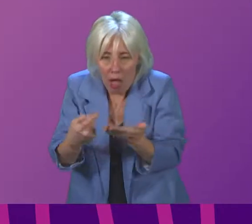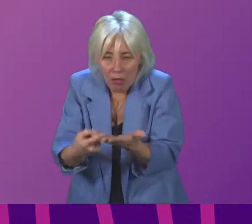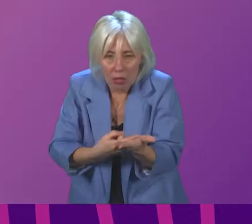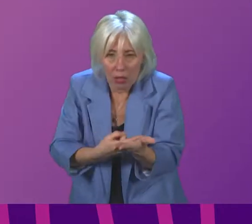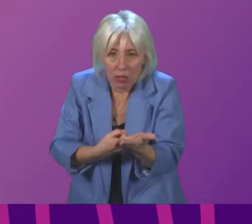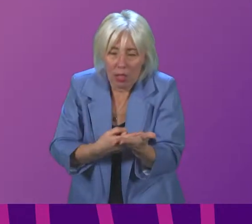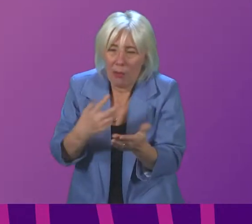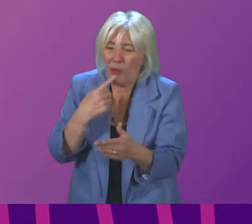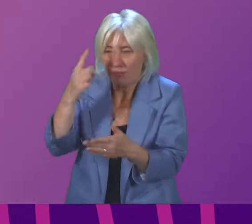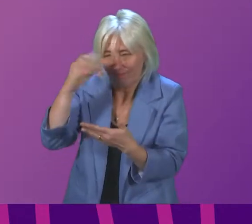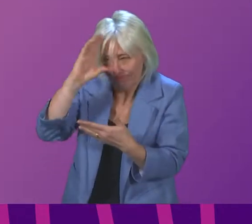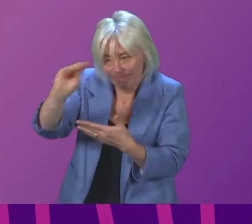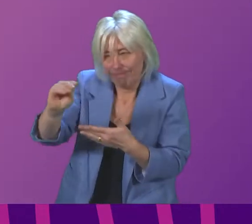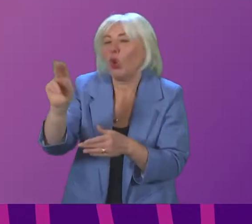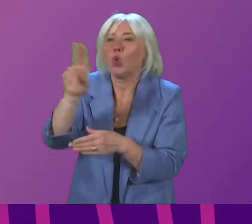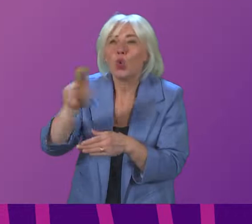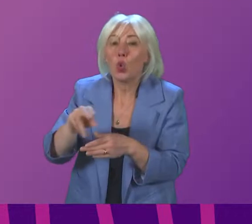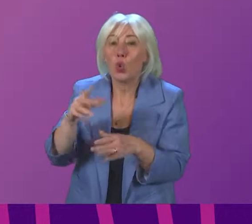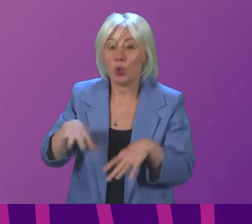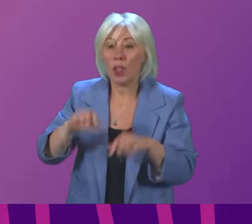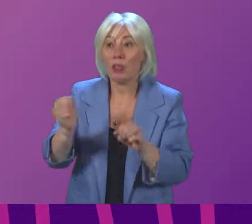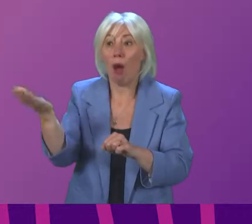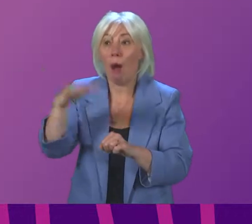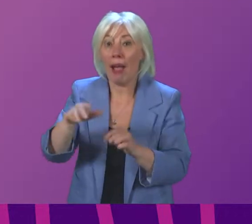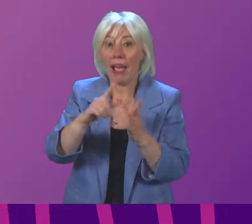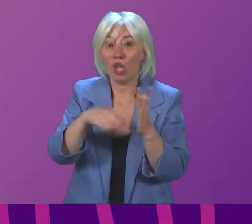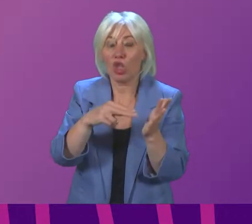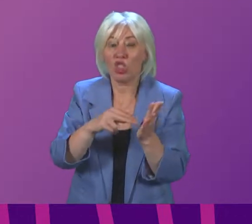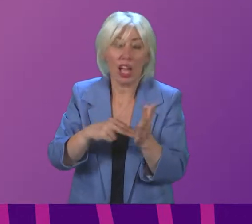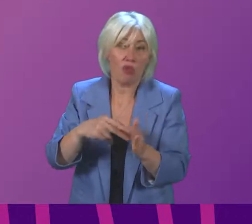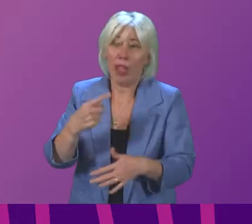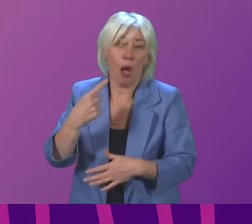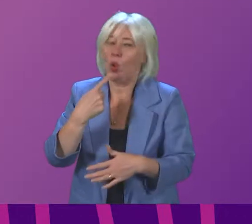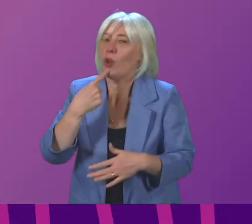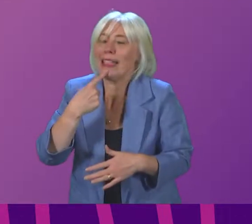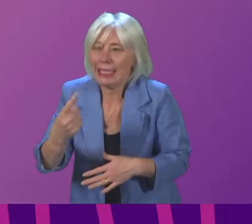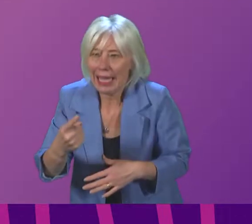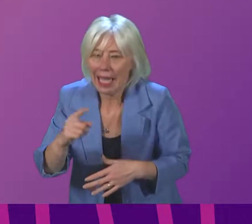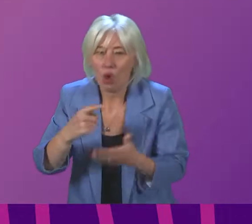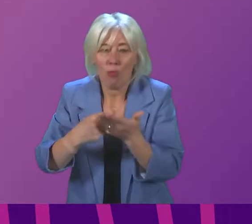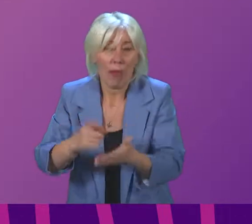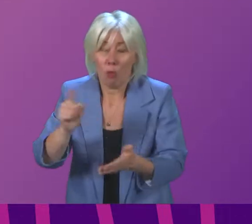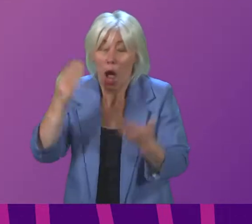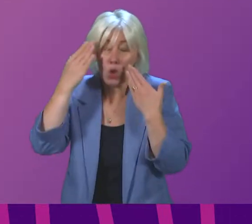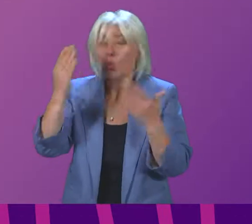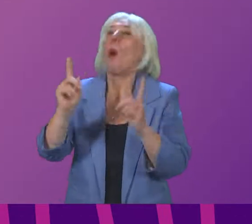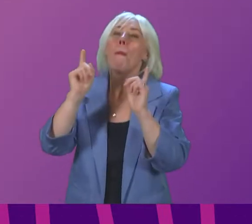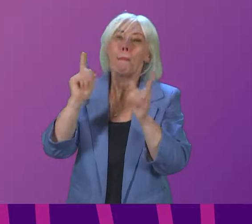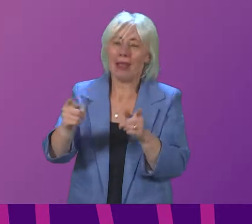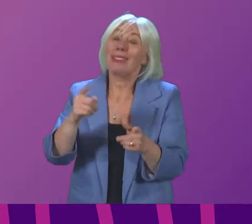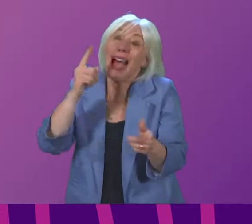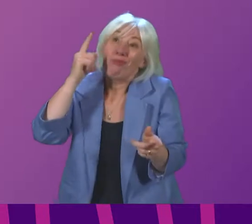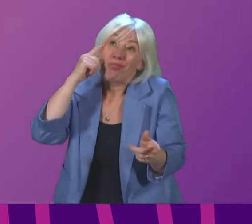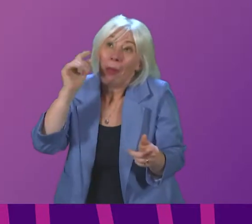may advise schools to put in place for the new term. I'm not going to pre-empt what these recommendations will be, but I suspect they will